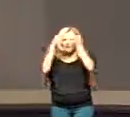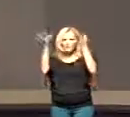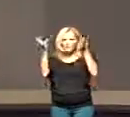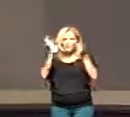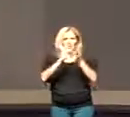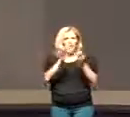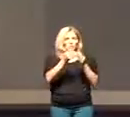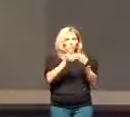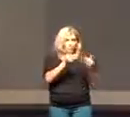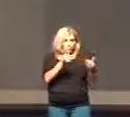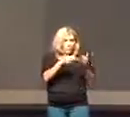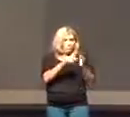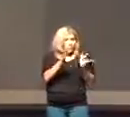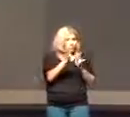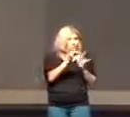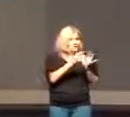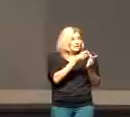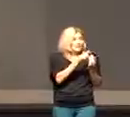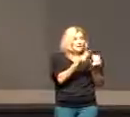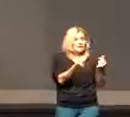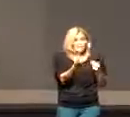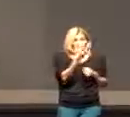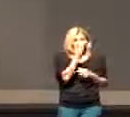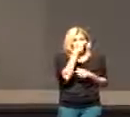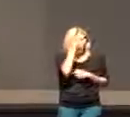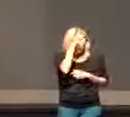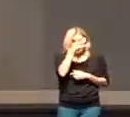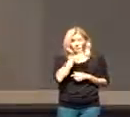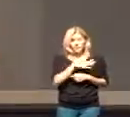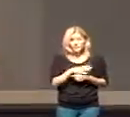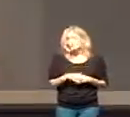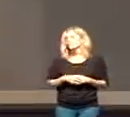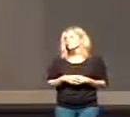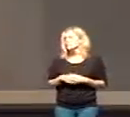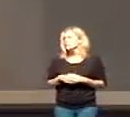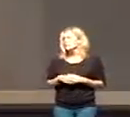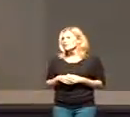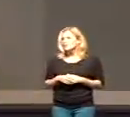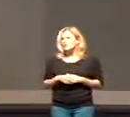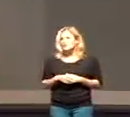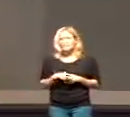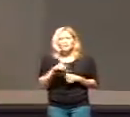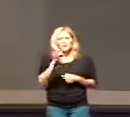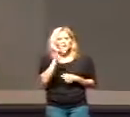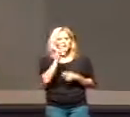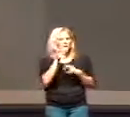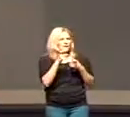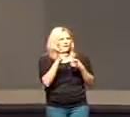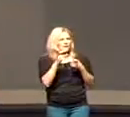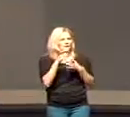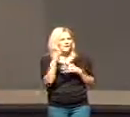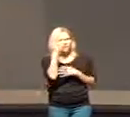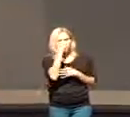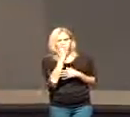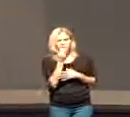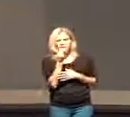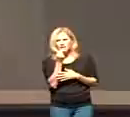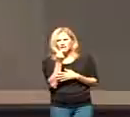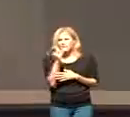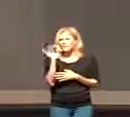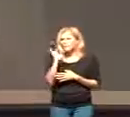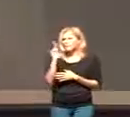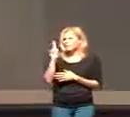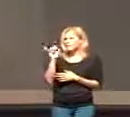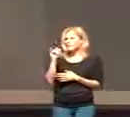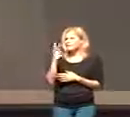right before this was where Jesus healed the blind man. And Ryan so beautifully handled that passage. And as Ryan